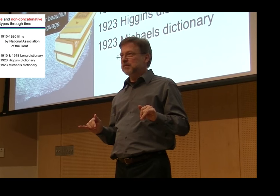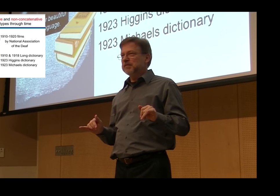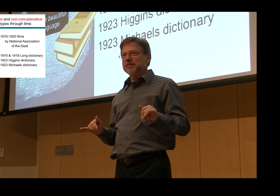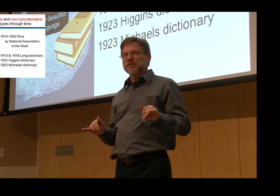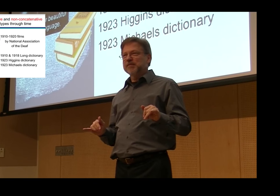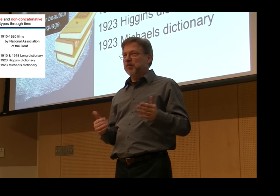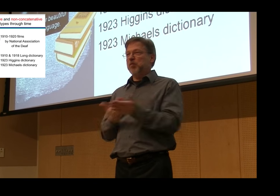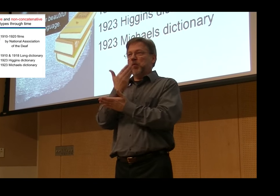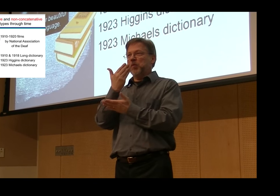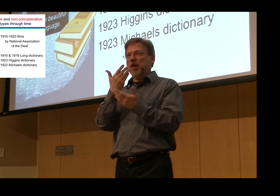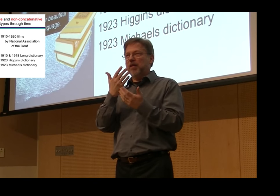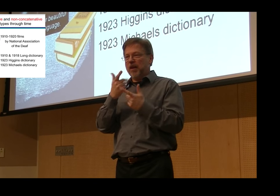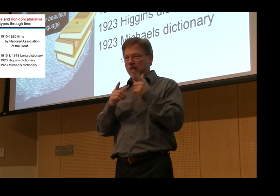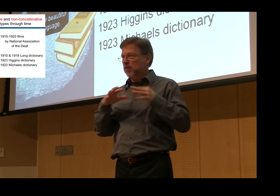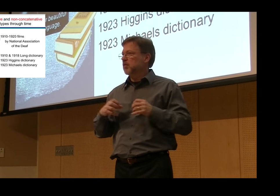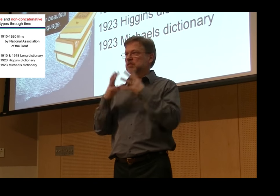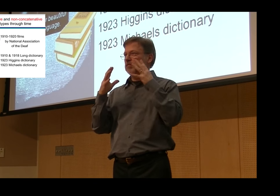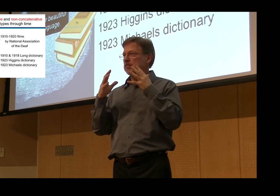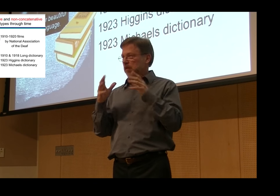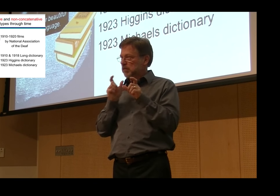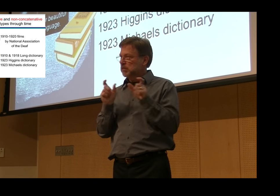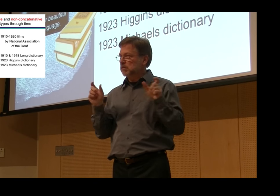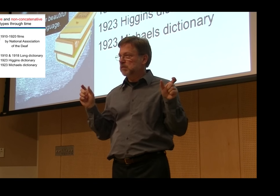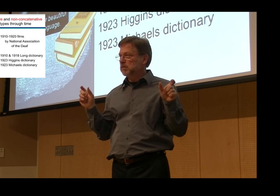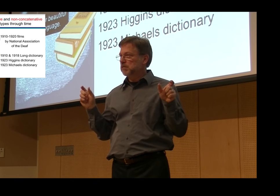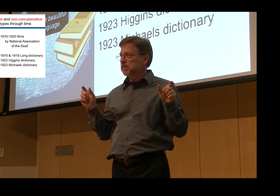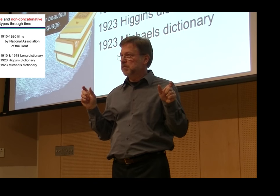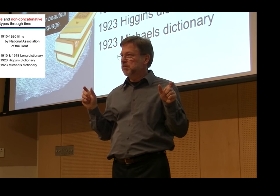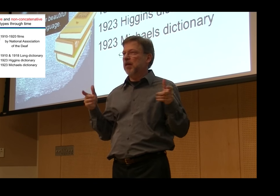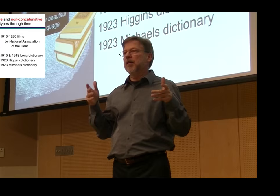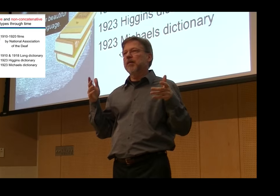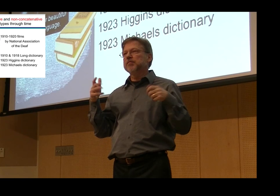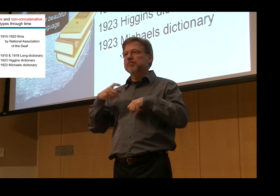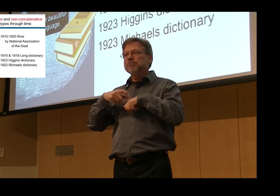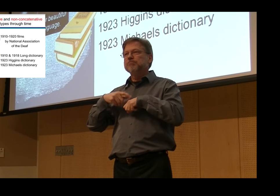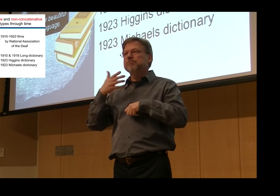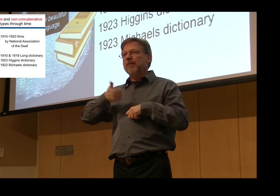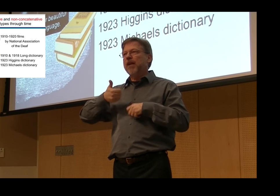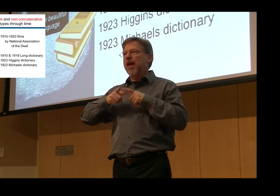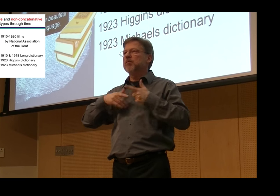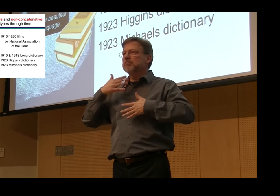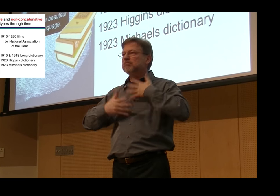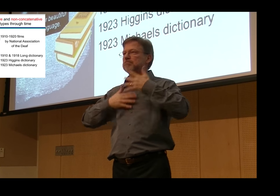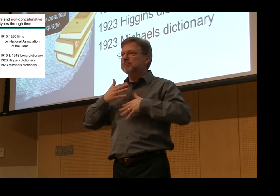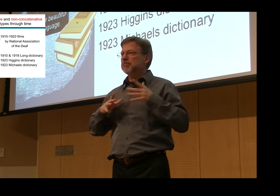case. We do not have simultaneous representation of concepts. We have sequential representation or non